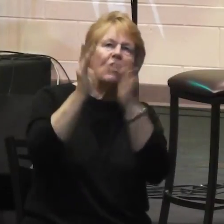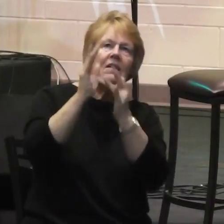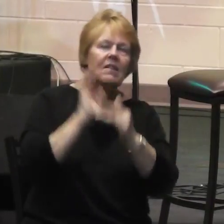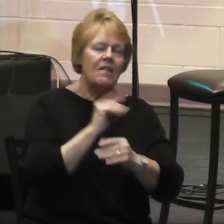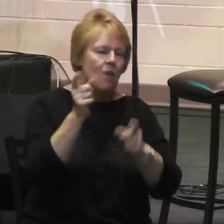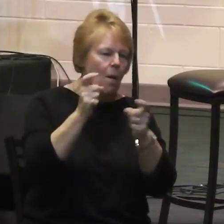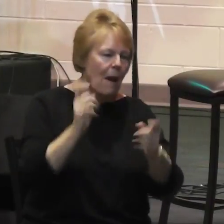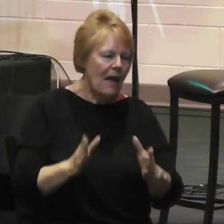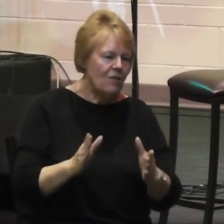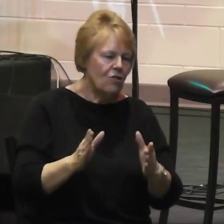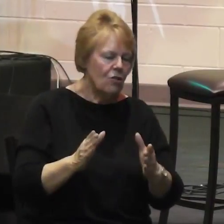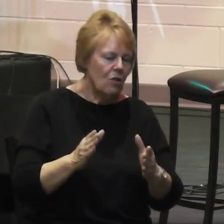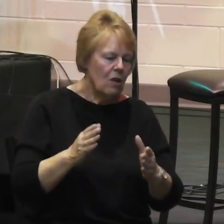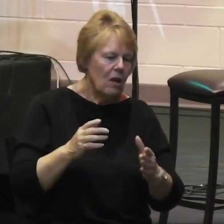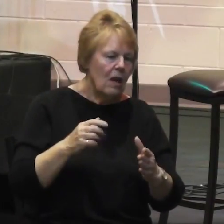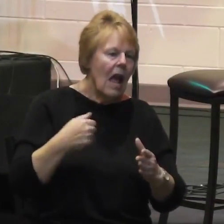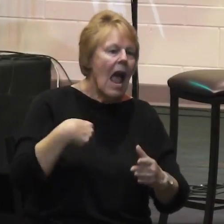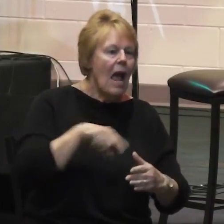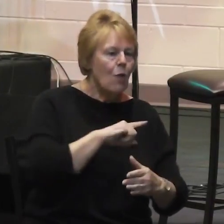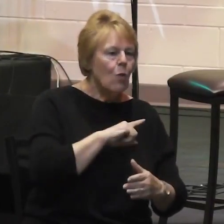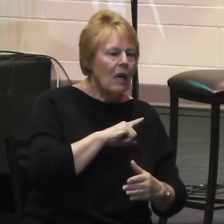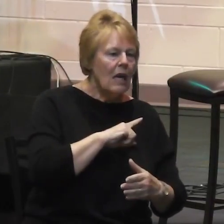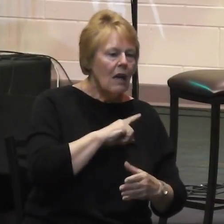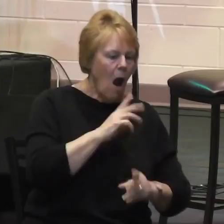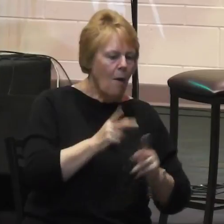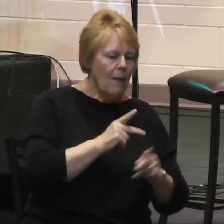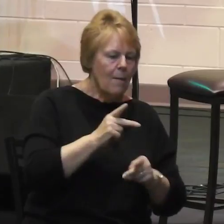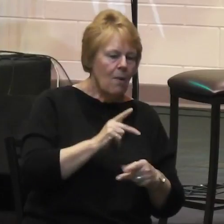subjects of his kingdom we know that we are uniquely